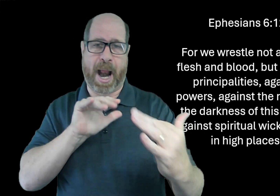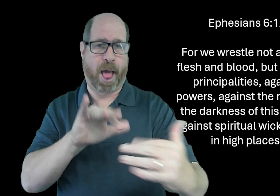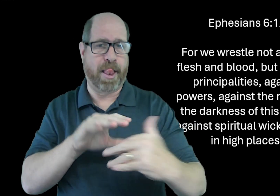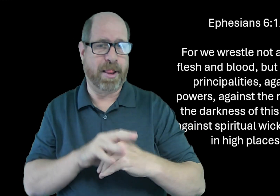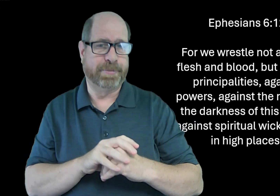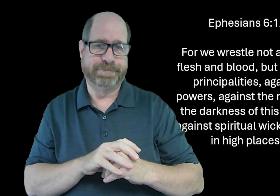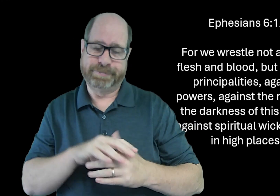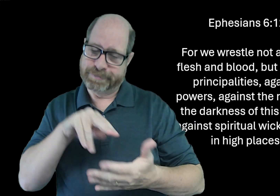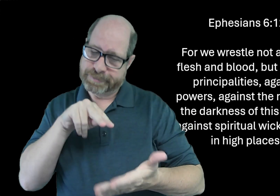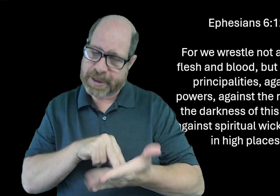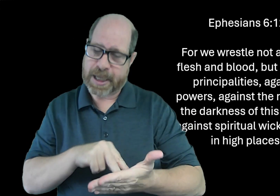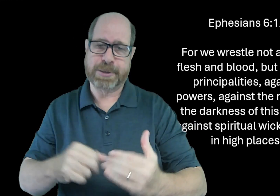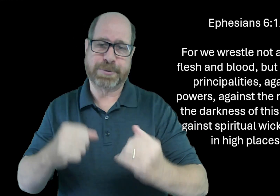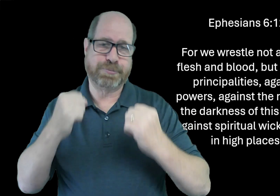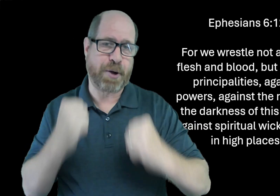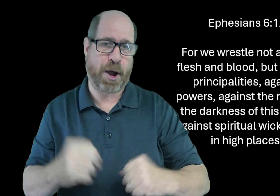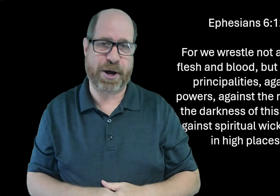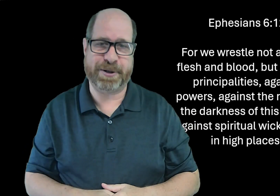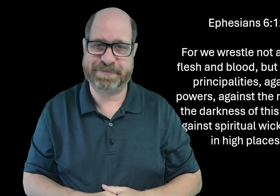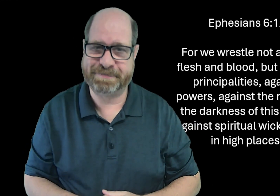We have a battle. And we have to stand strong.